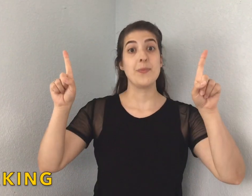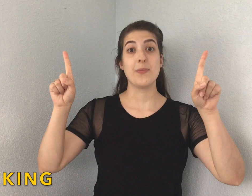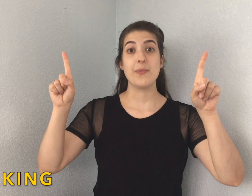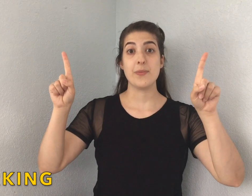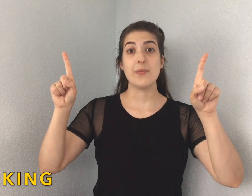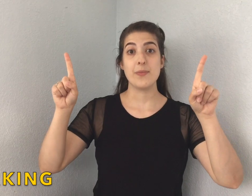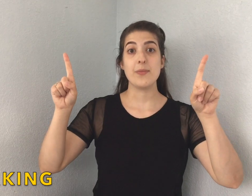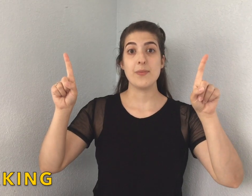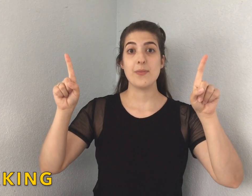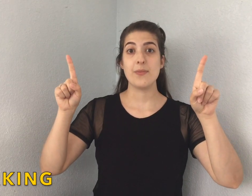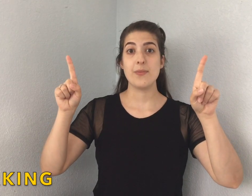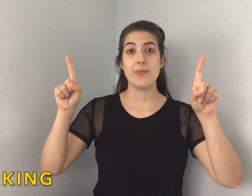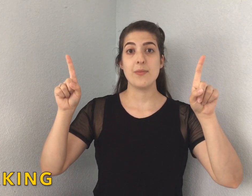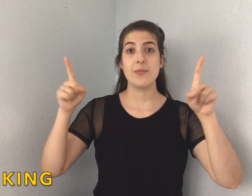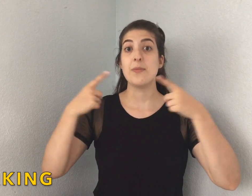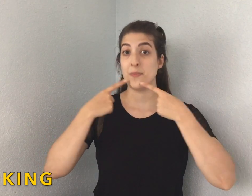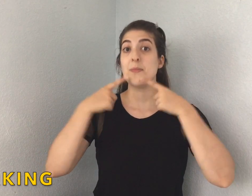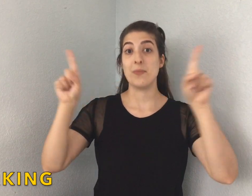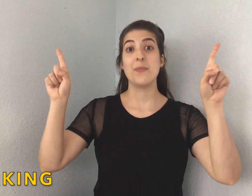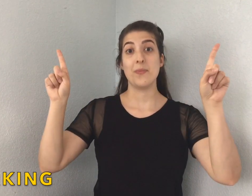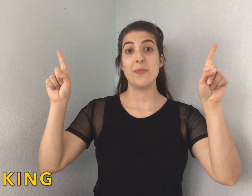Working. Working.